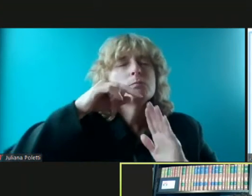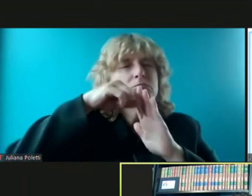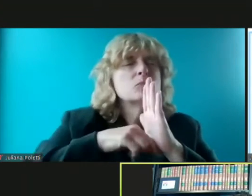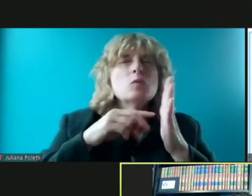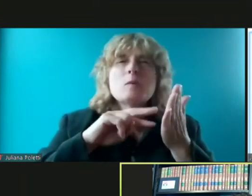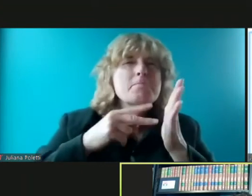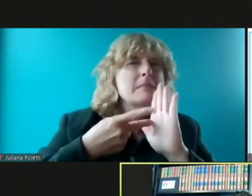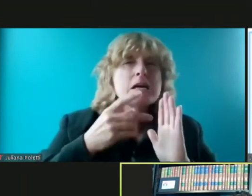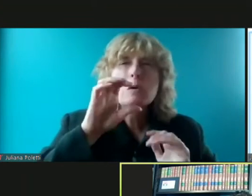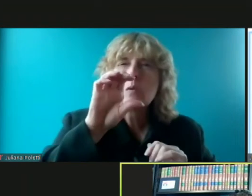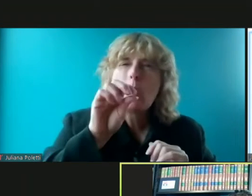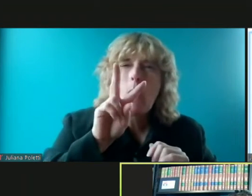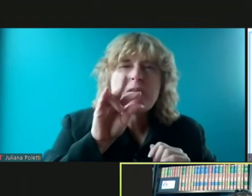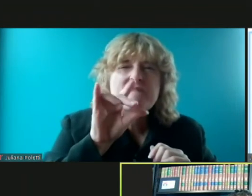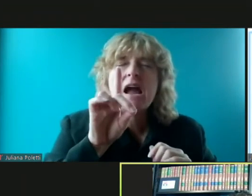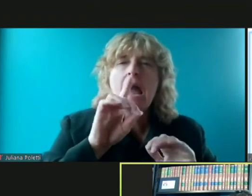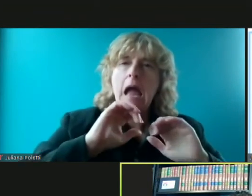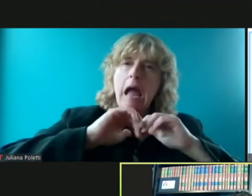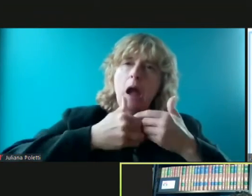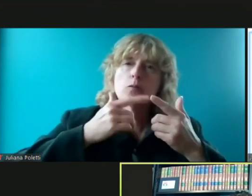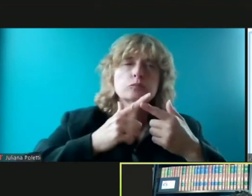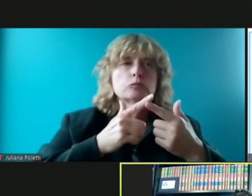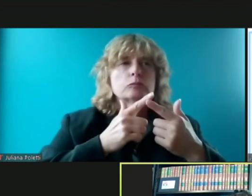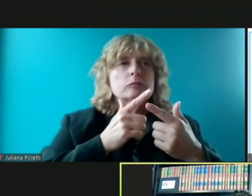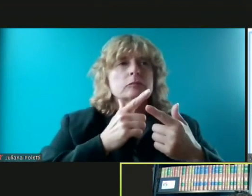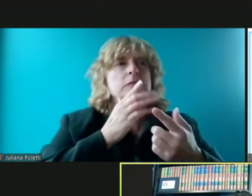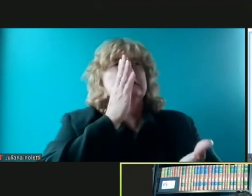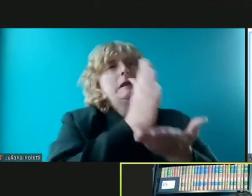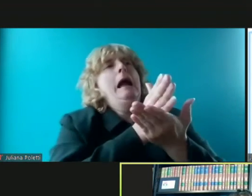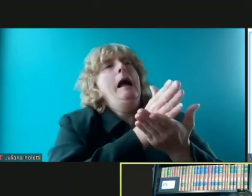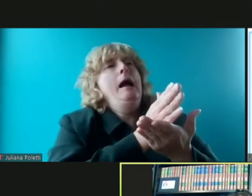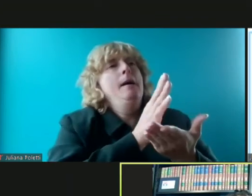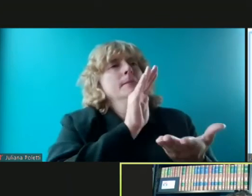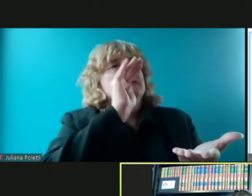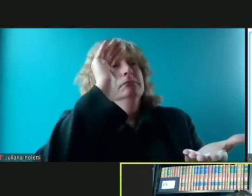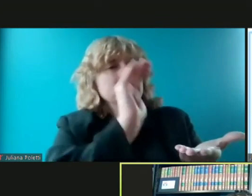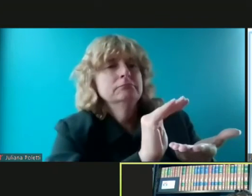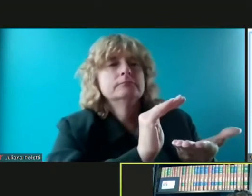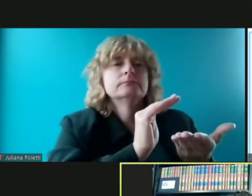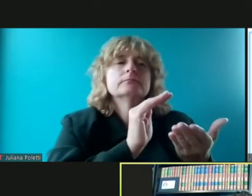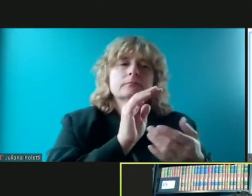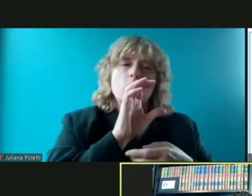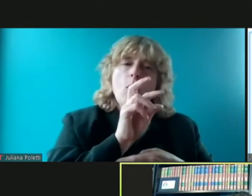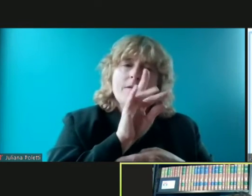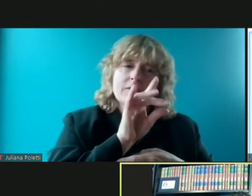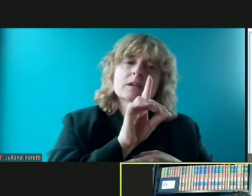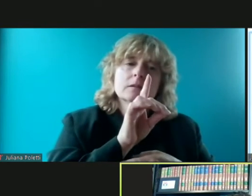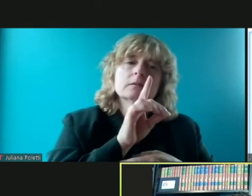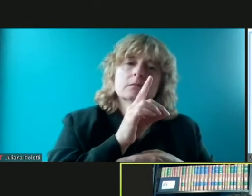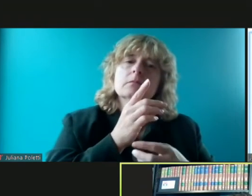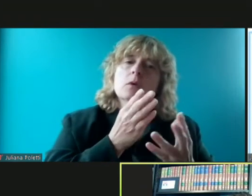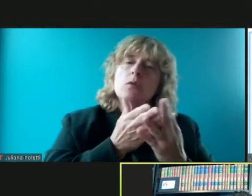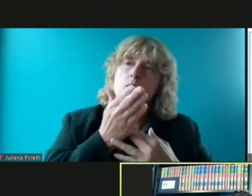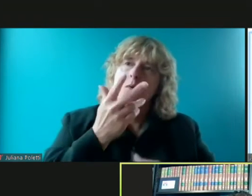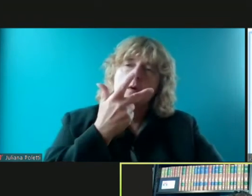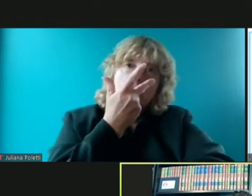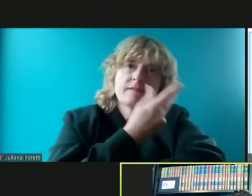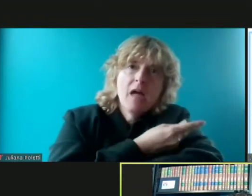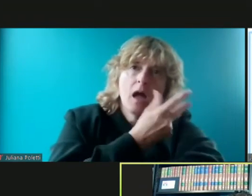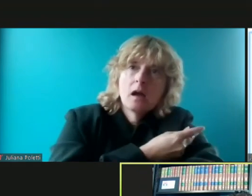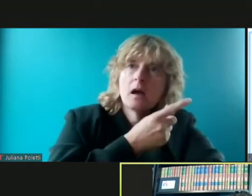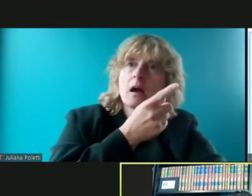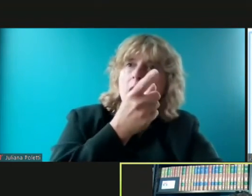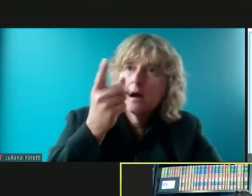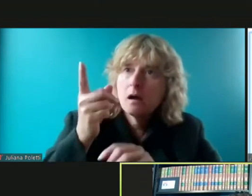and two of course with the um vaccine that that vaccines that have been developed and authorized